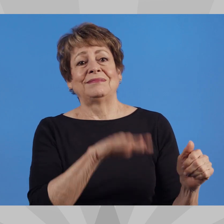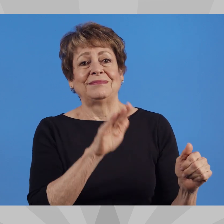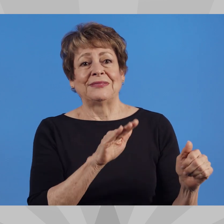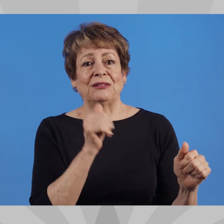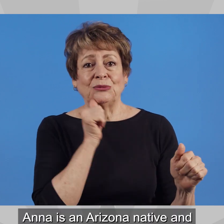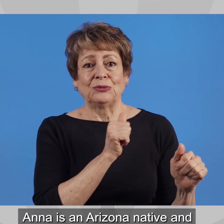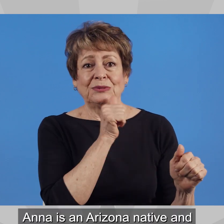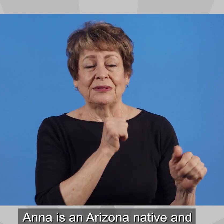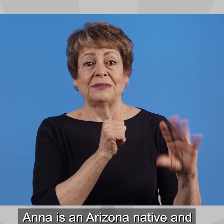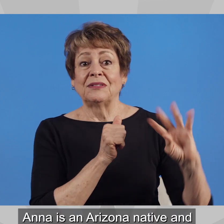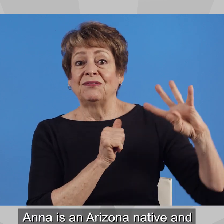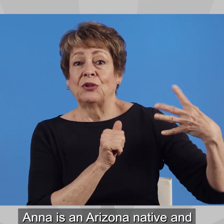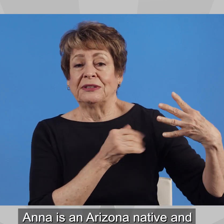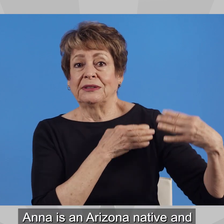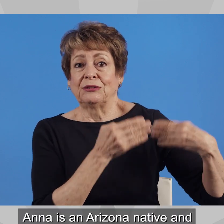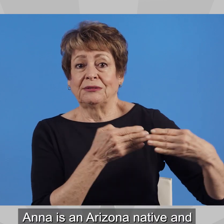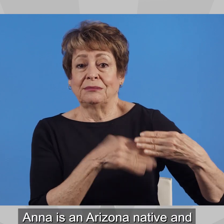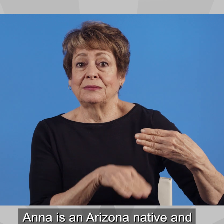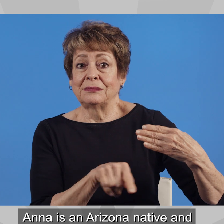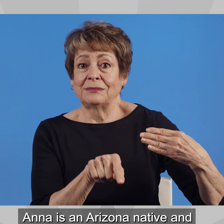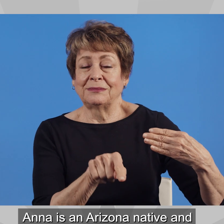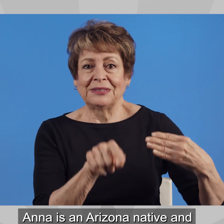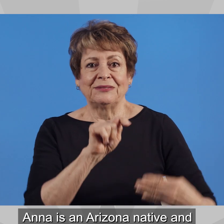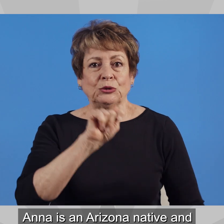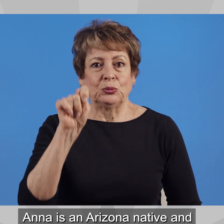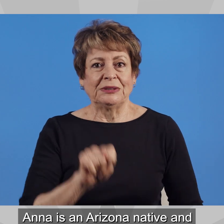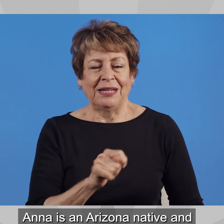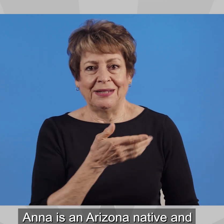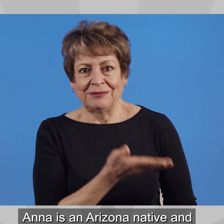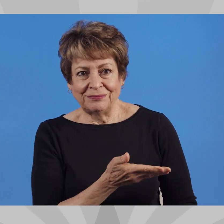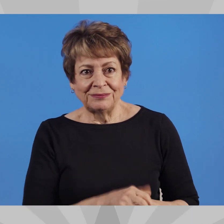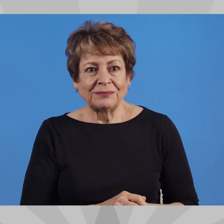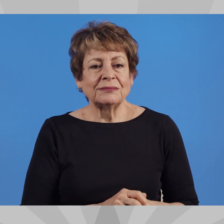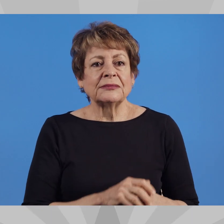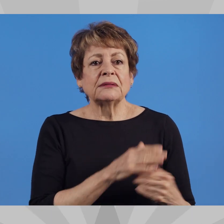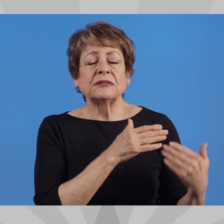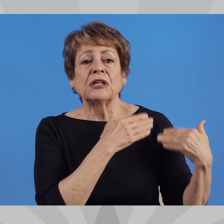Anna is an Arizona native and a fourth generation Tucsonan.